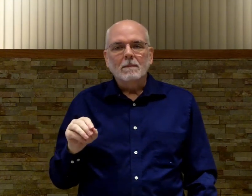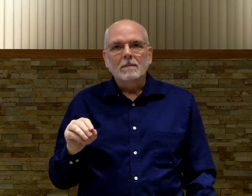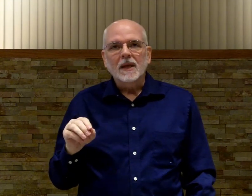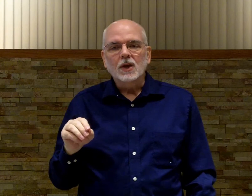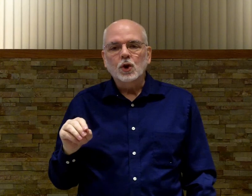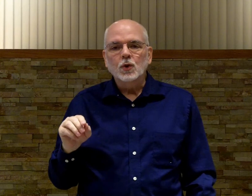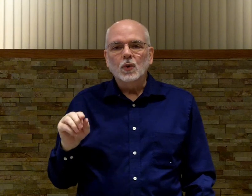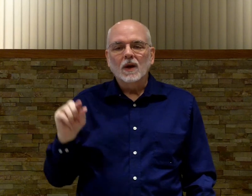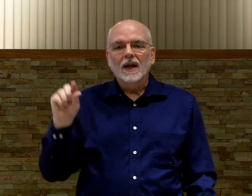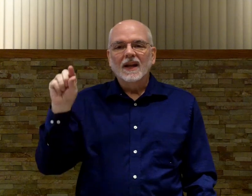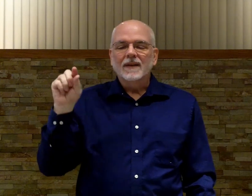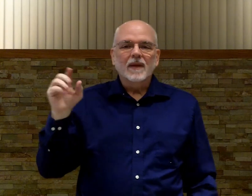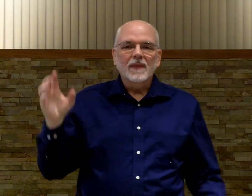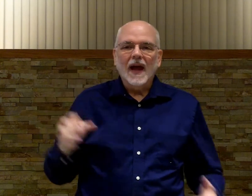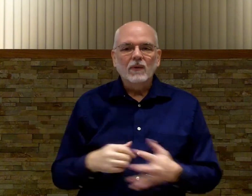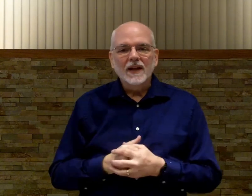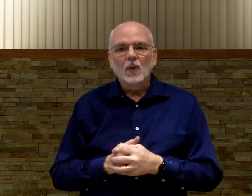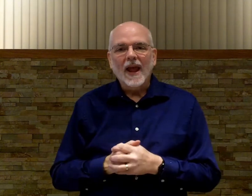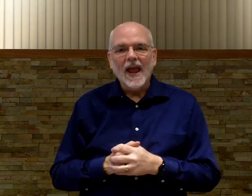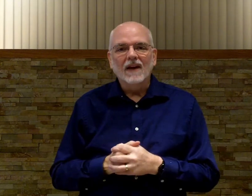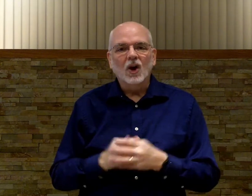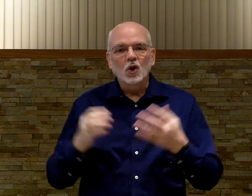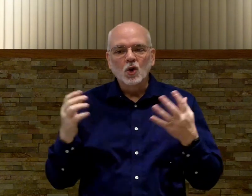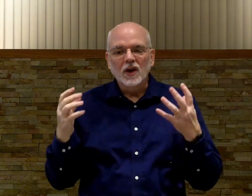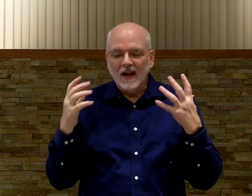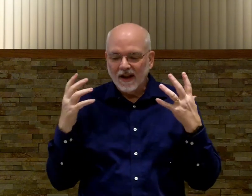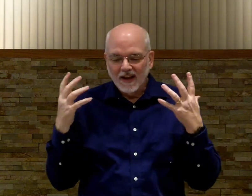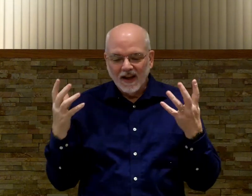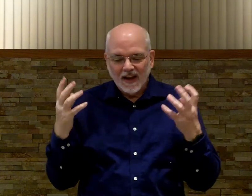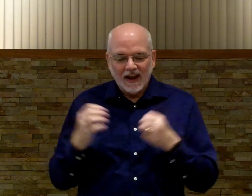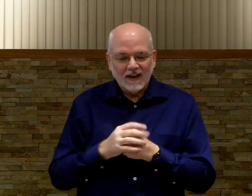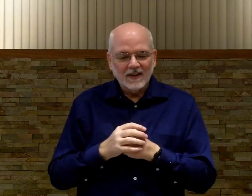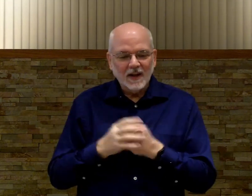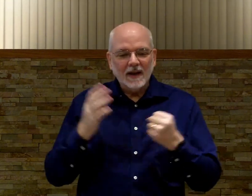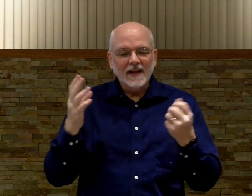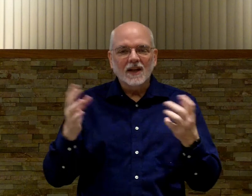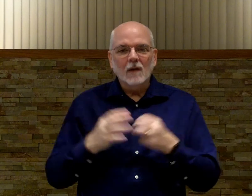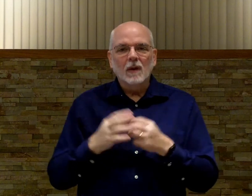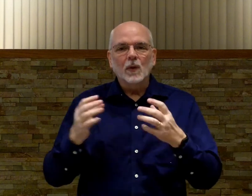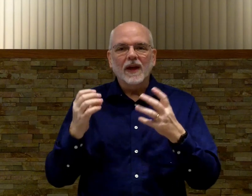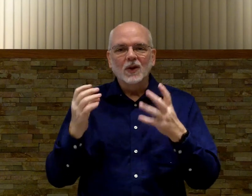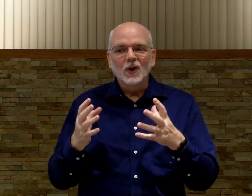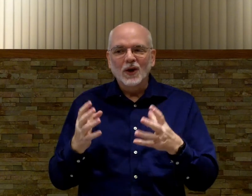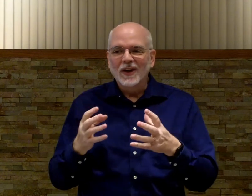P. Q. I really don't have a good... Somebody needs to come up with a good